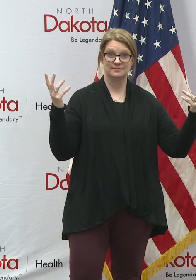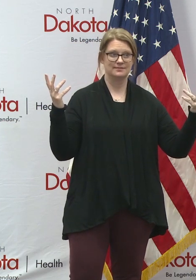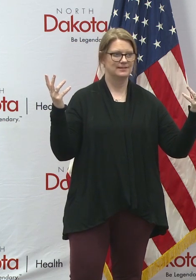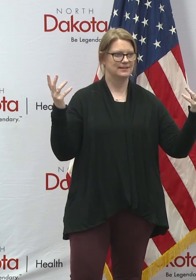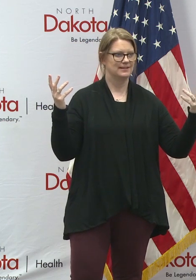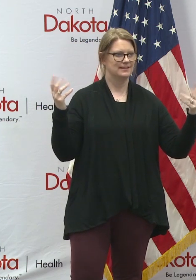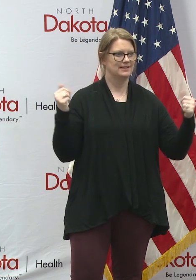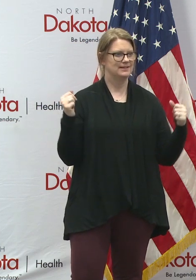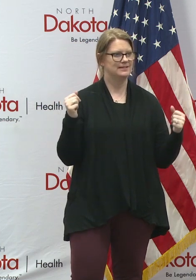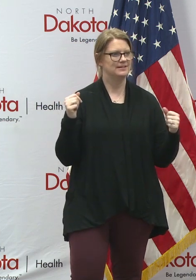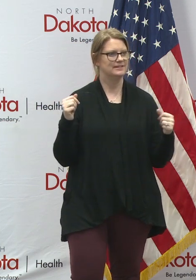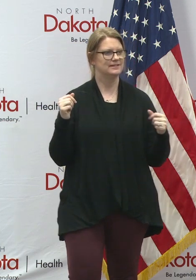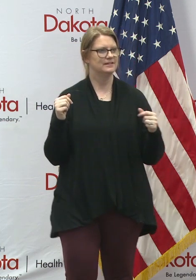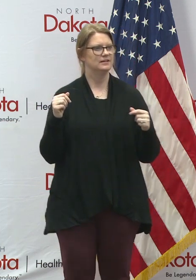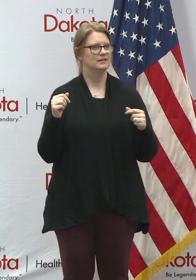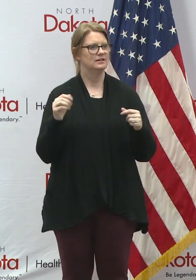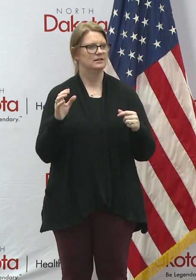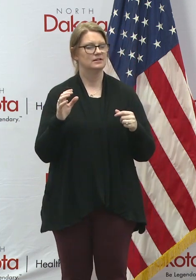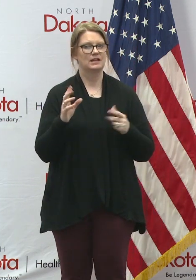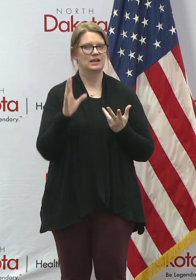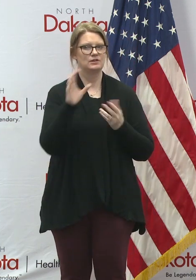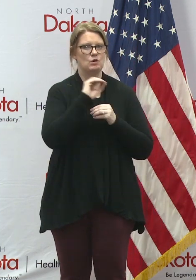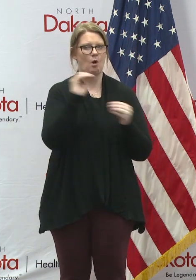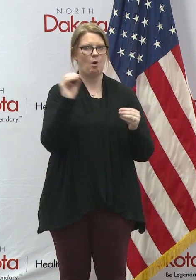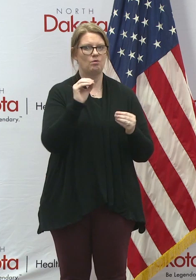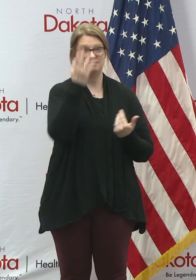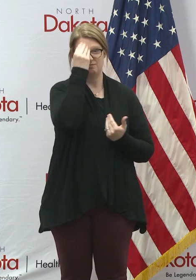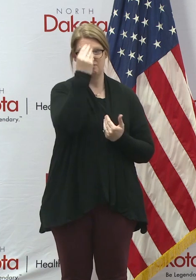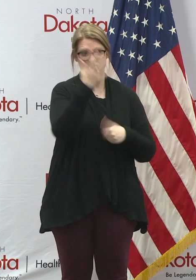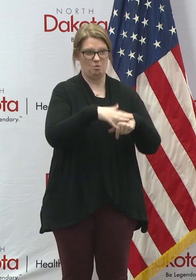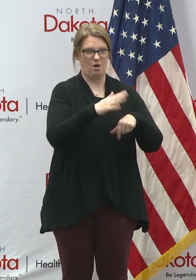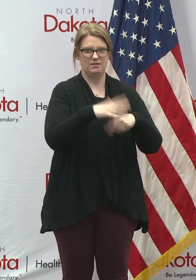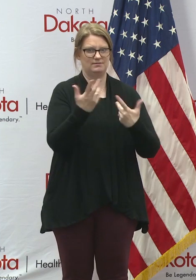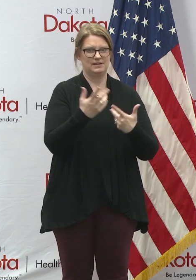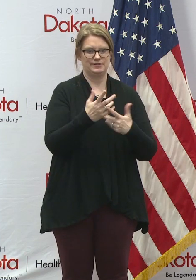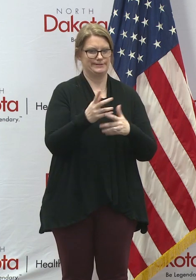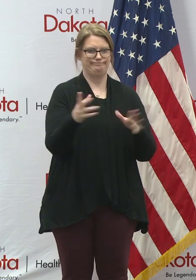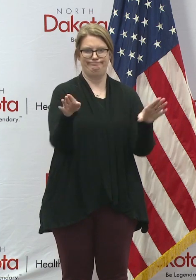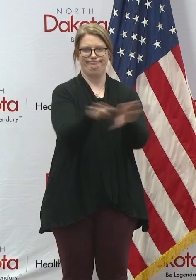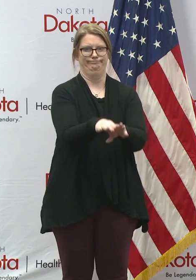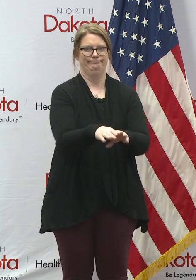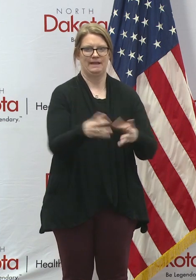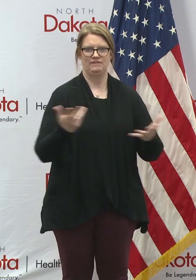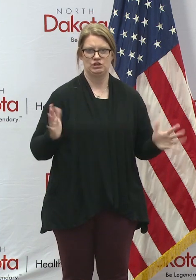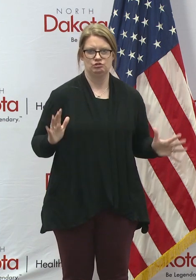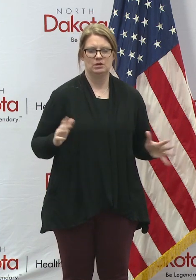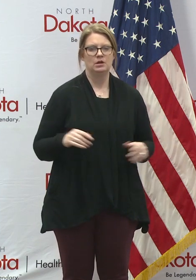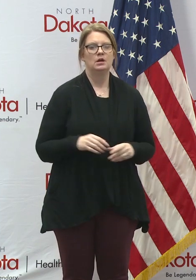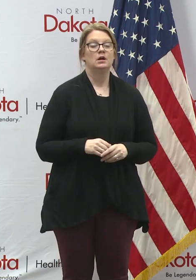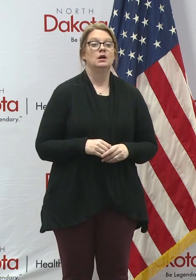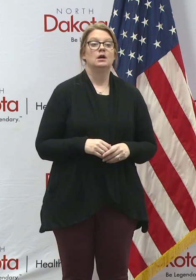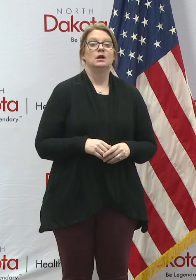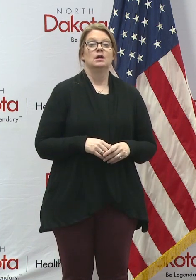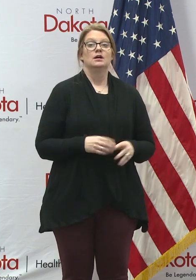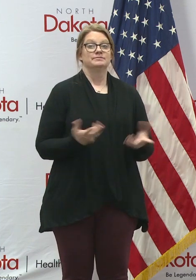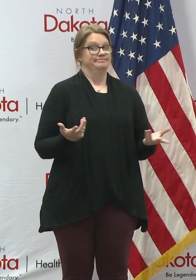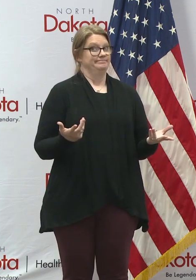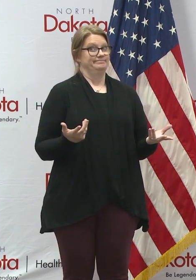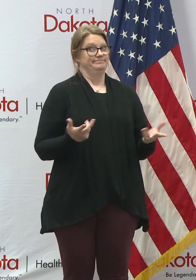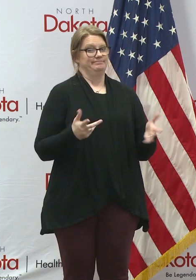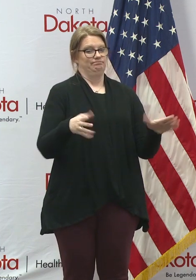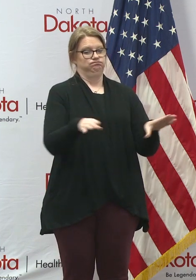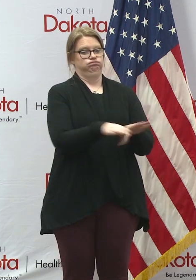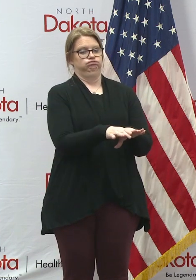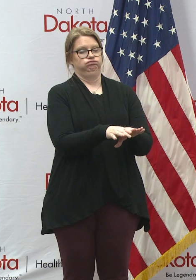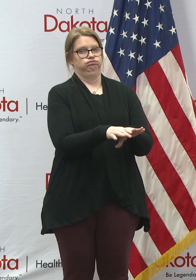In light of the no notice, do you have any messages to businesses in the state? In light of the no notice in terms of their